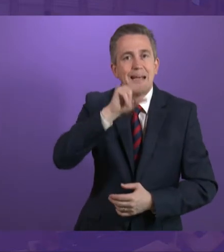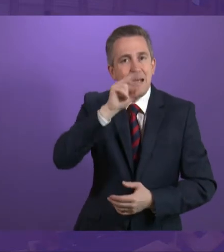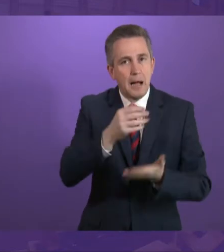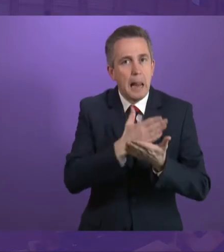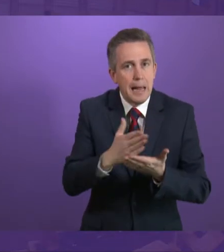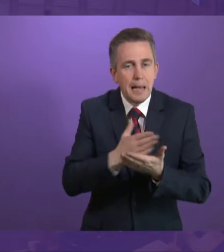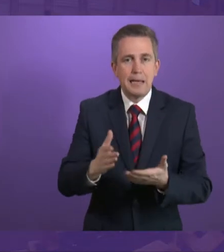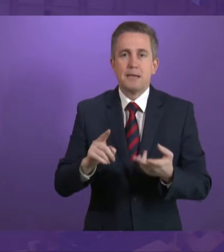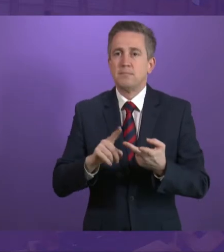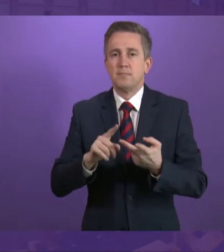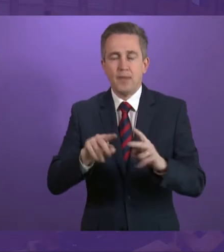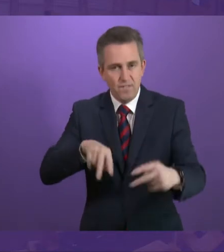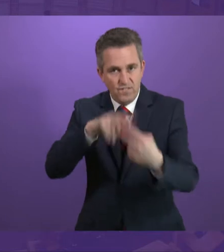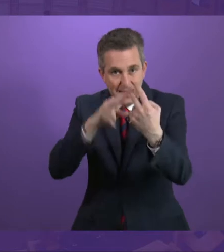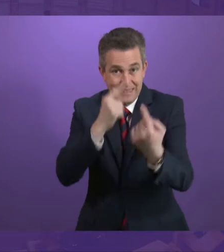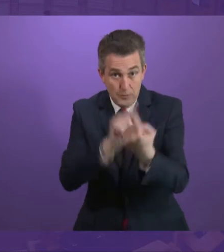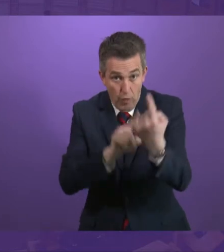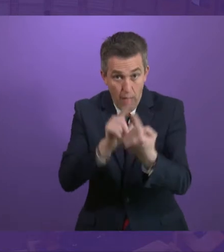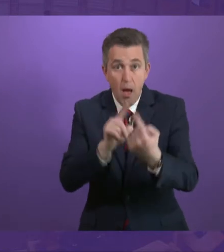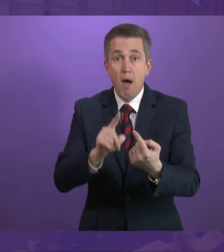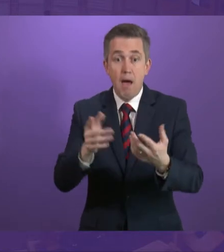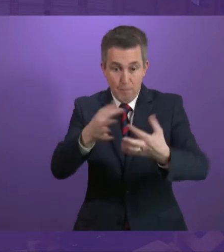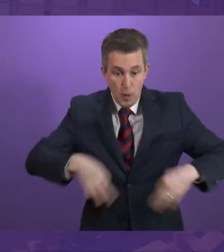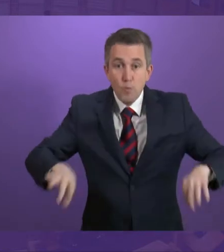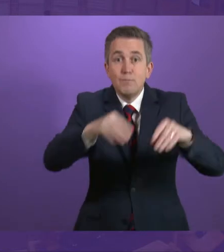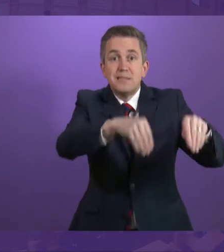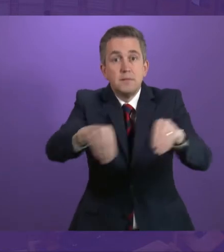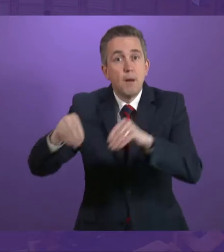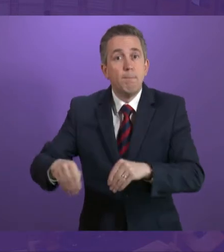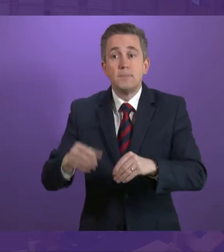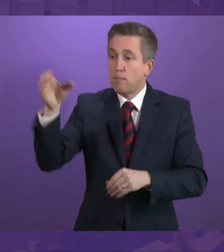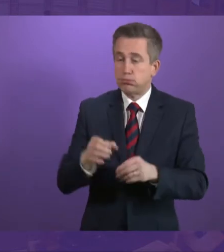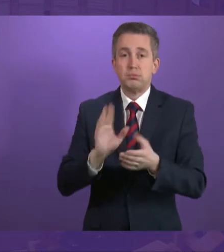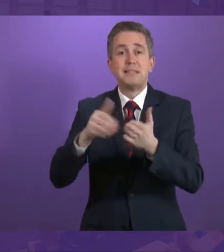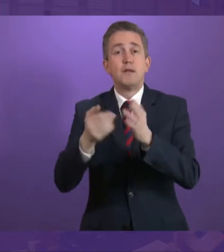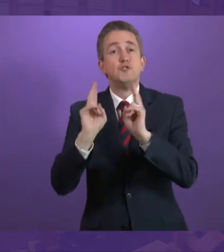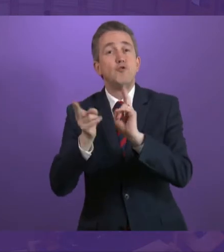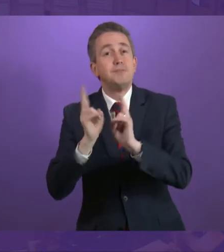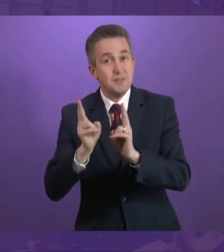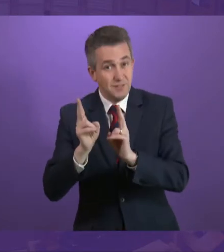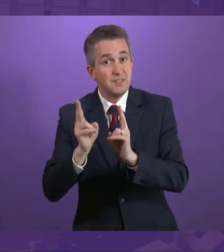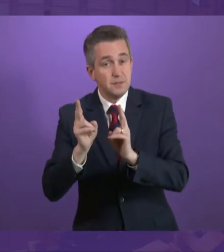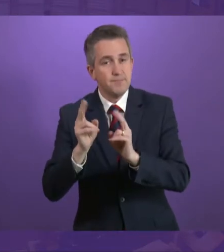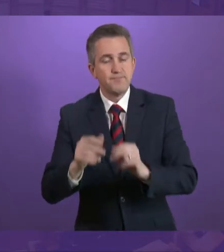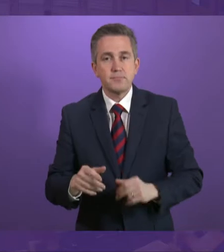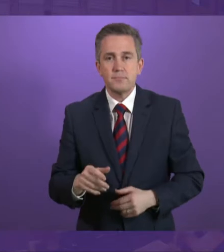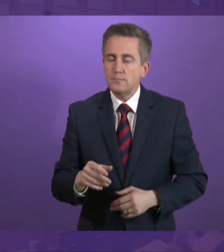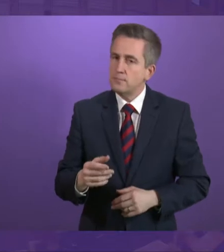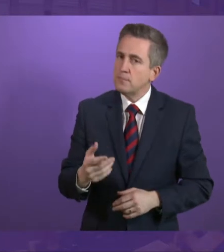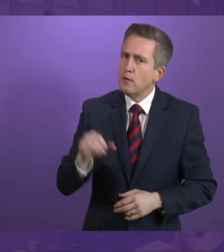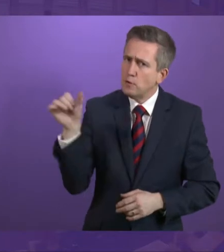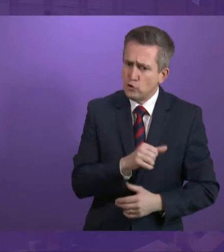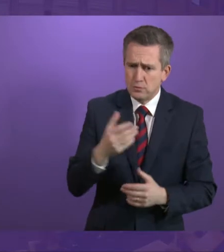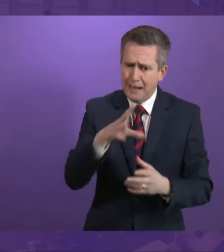loops and having support from BSL sign language interpreters. This is especially important at public consultation